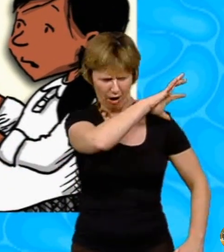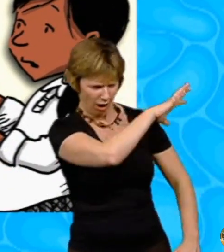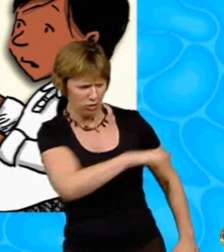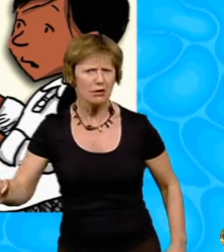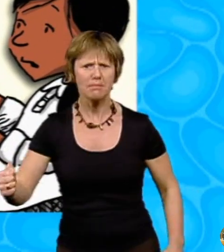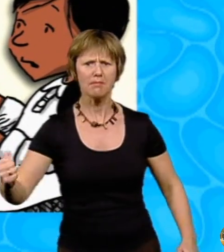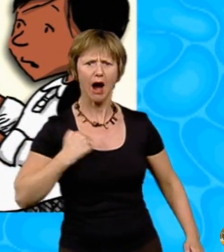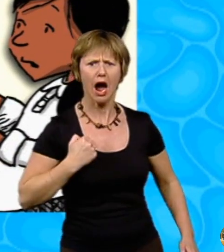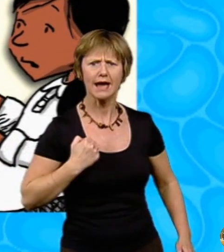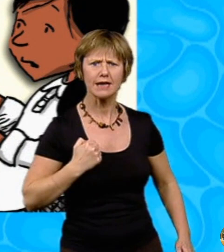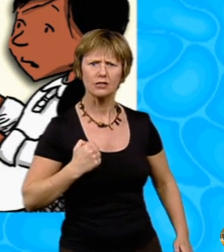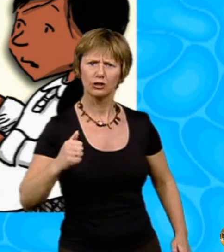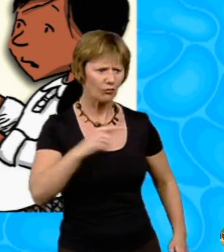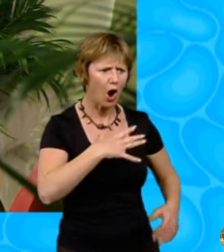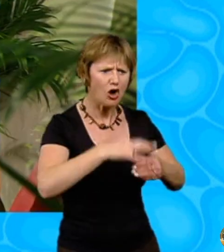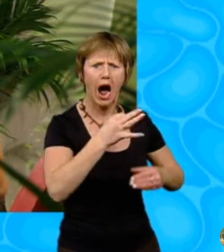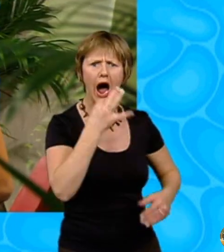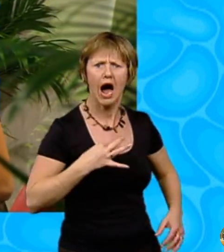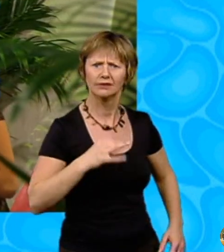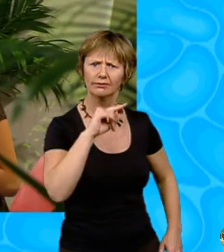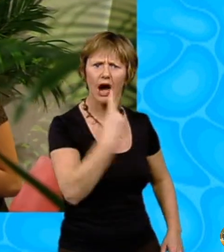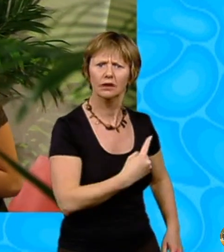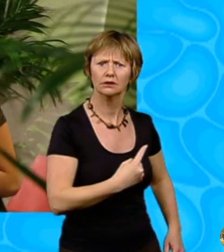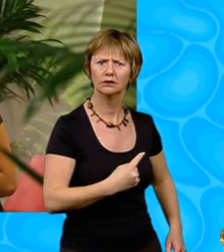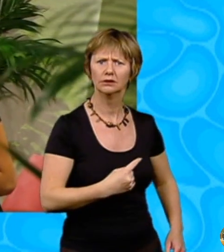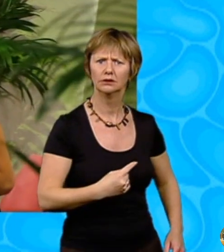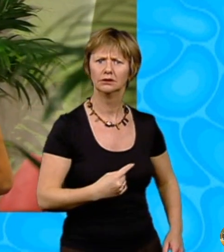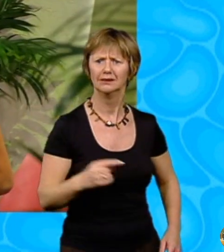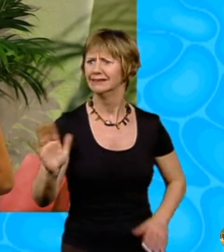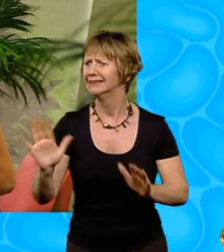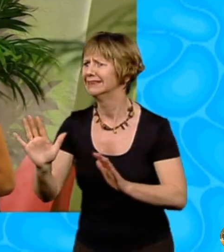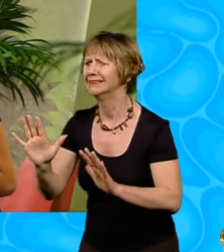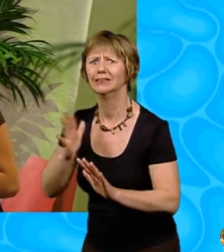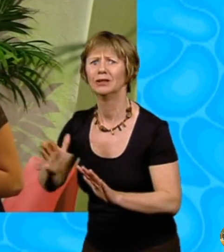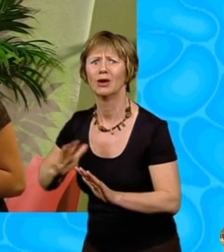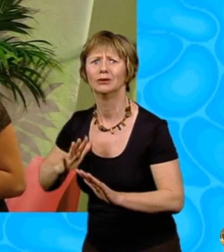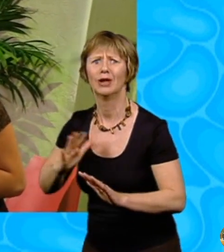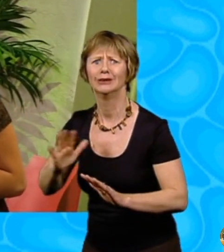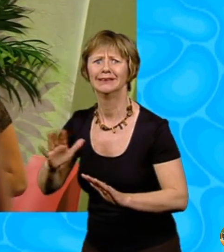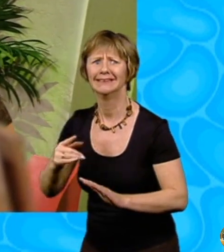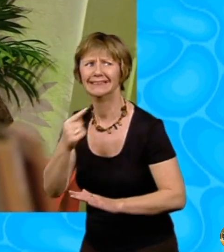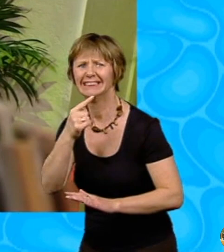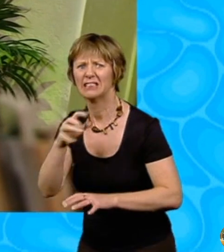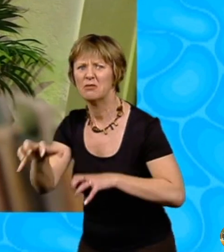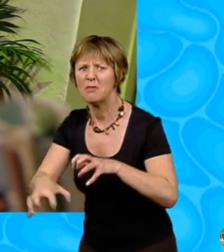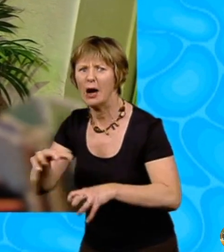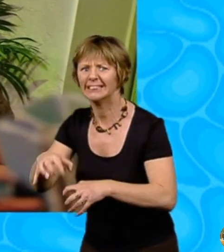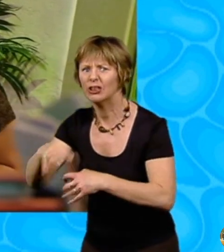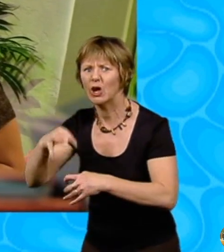a crisp, ask first. I don't want your crisps, but the Monster Crisp Guzzler does, Josie